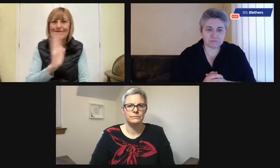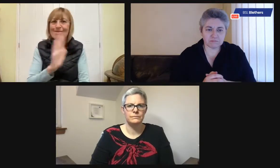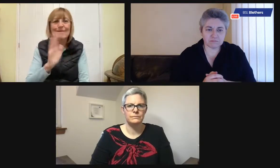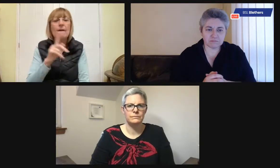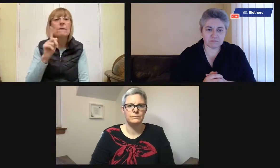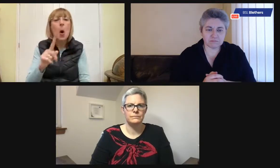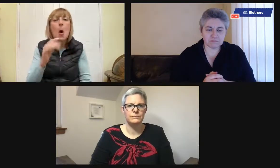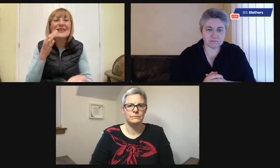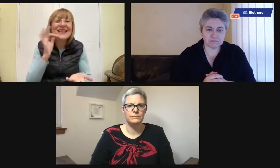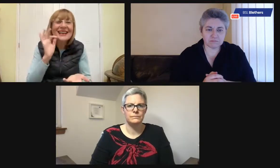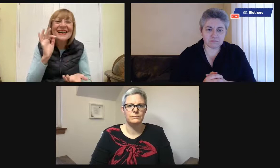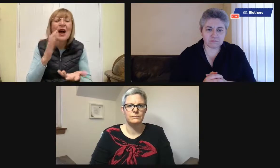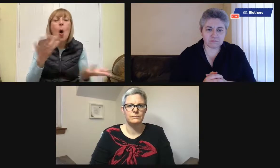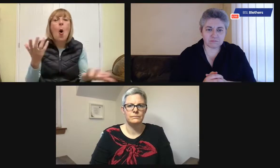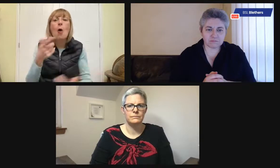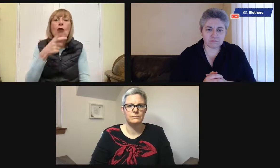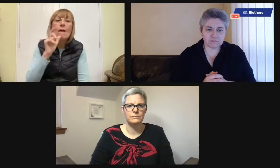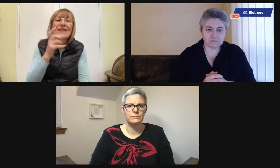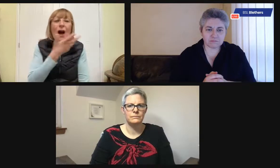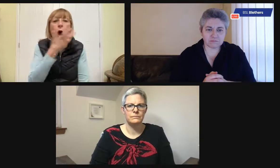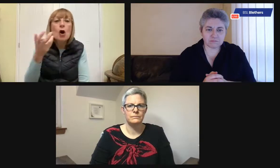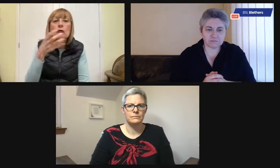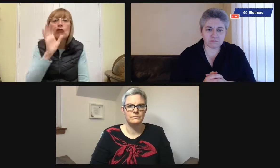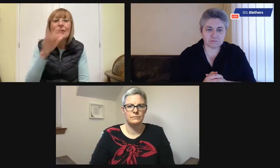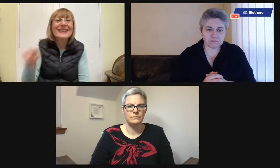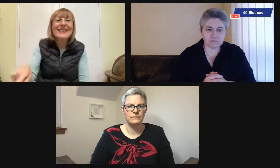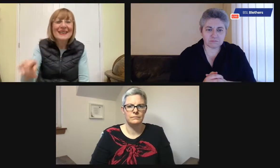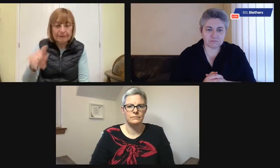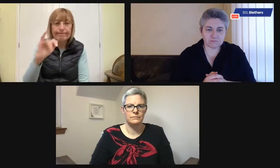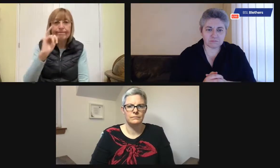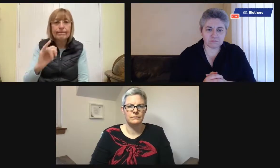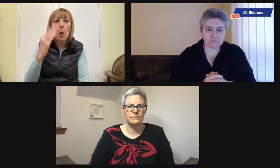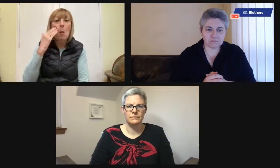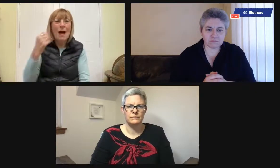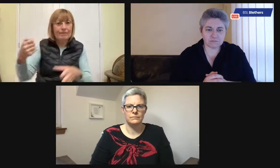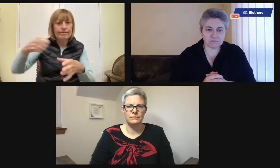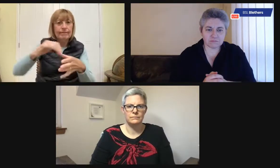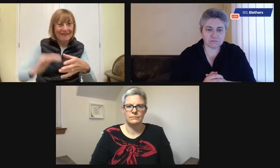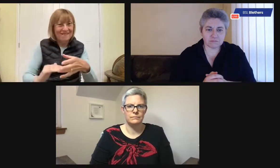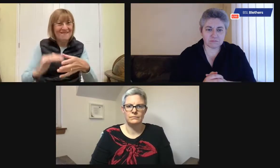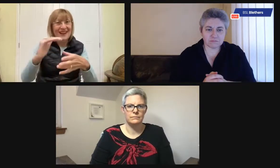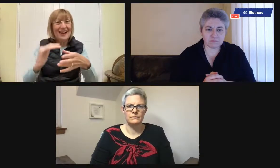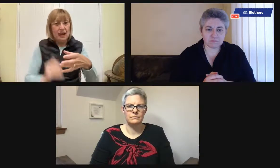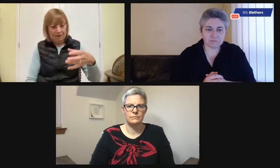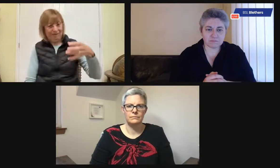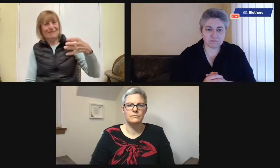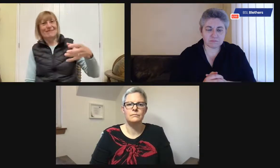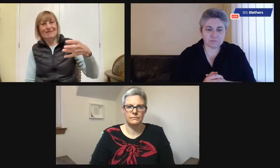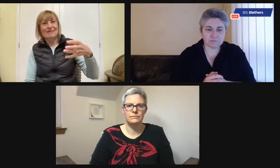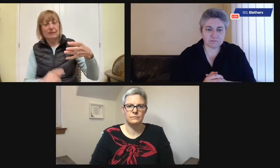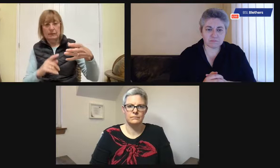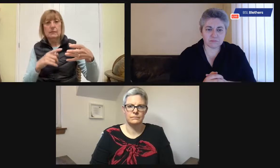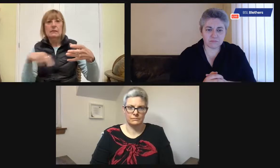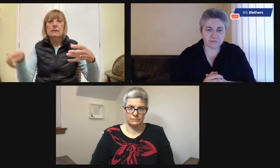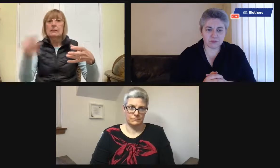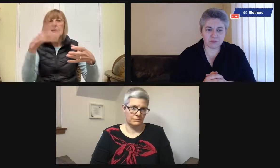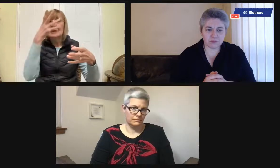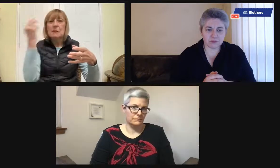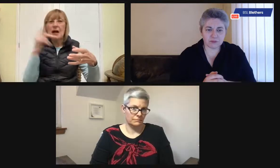I've been told they are not suitable for tea or coffee or hot drinks, because when they're full,